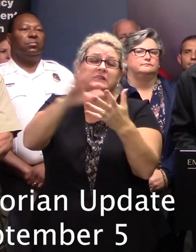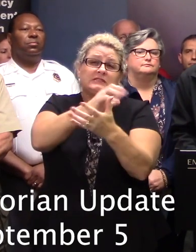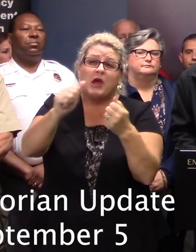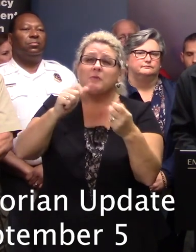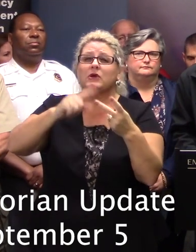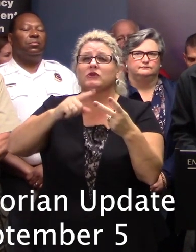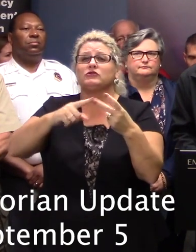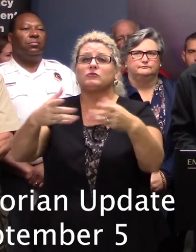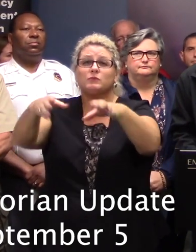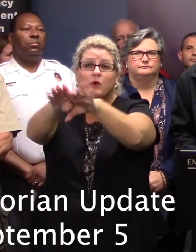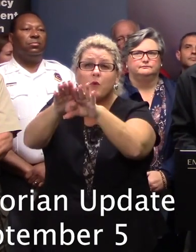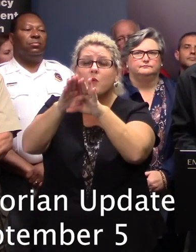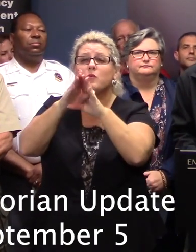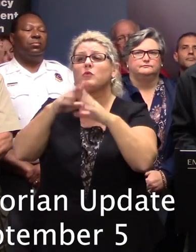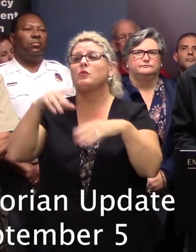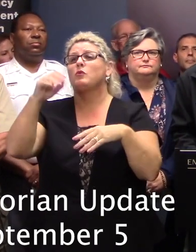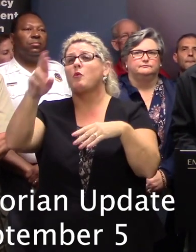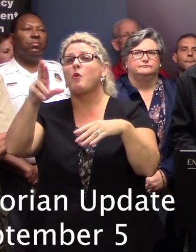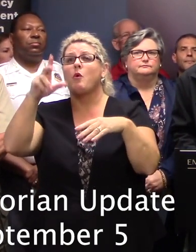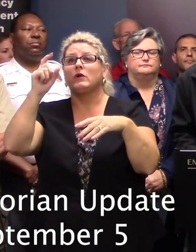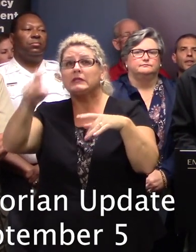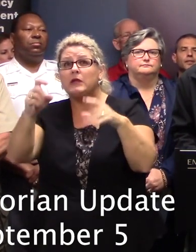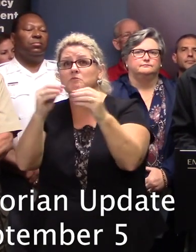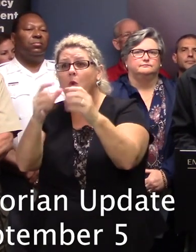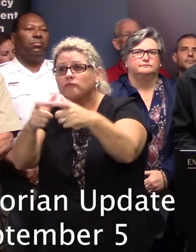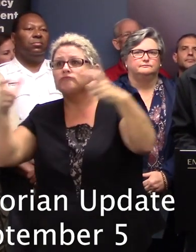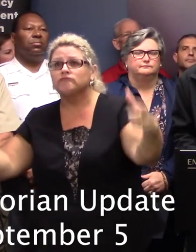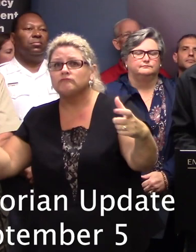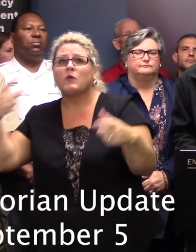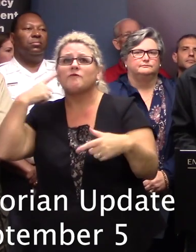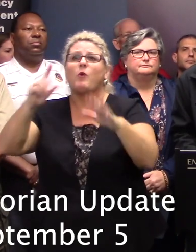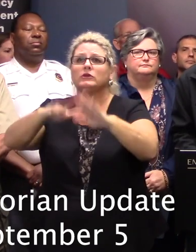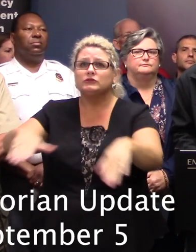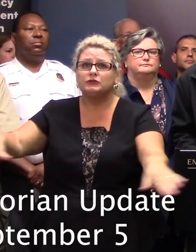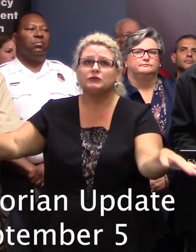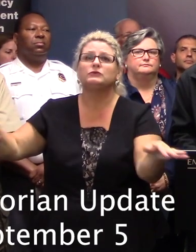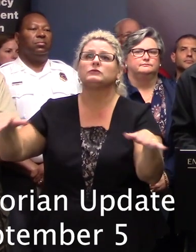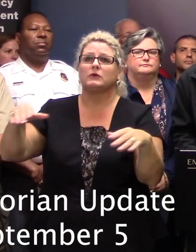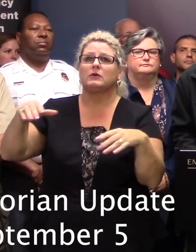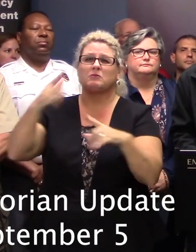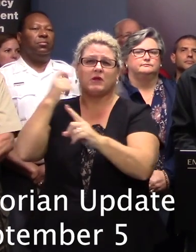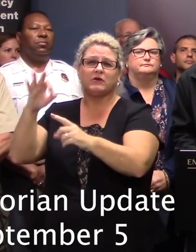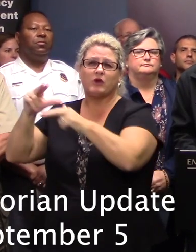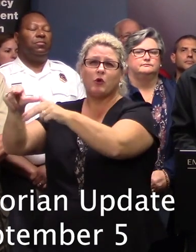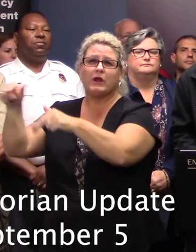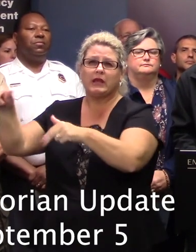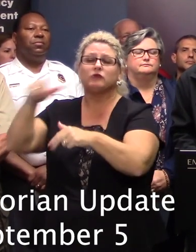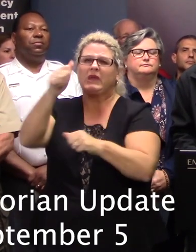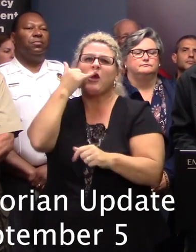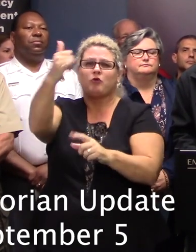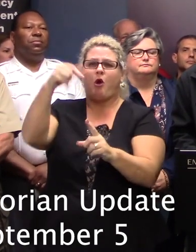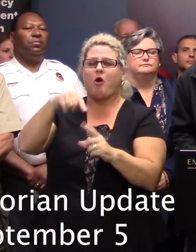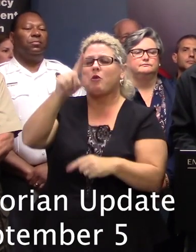closures, and requests to expand capacity to care for the children from facilities affected by the evacuation. That number is